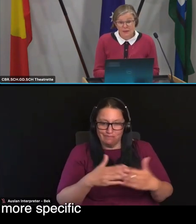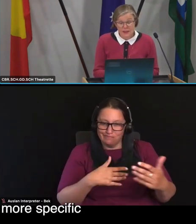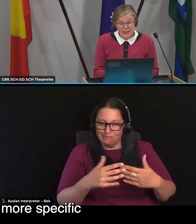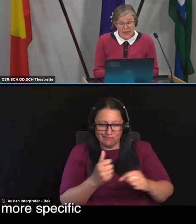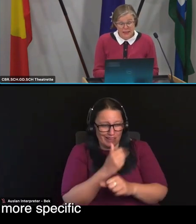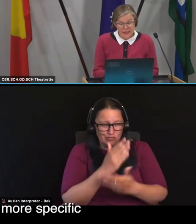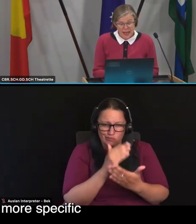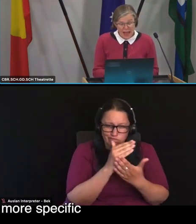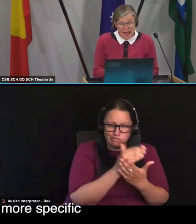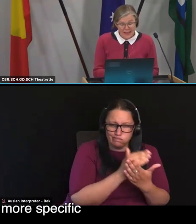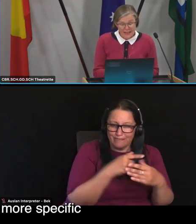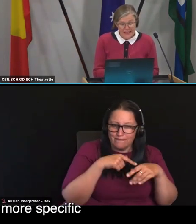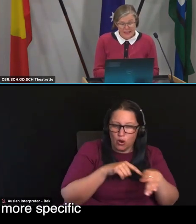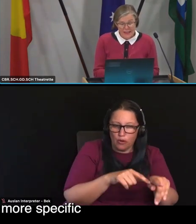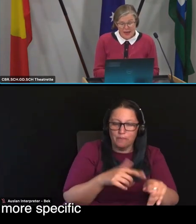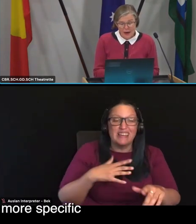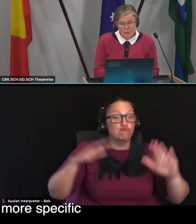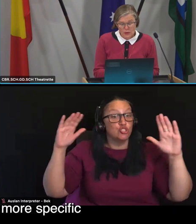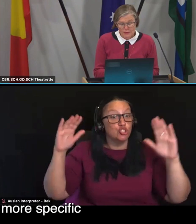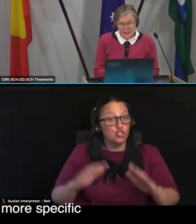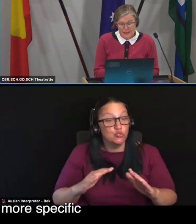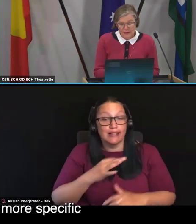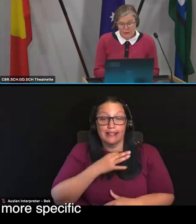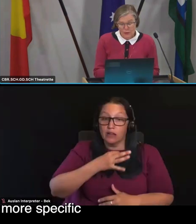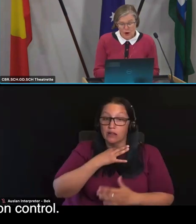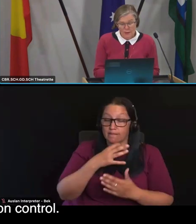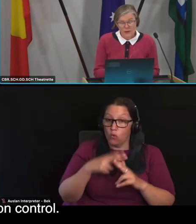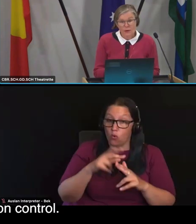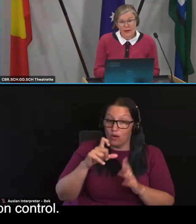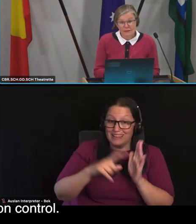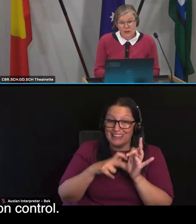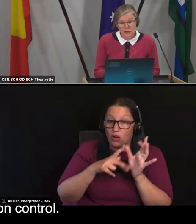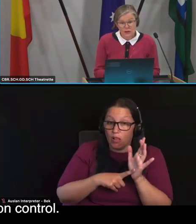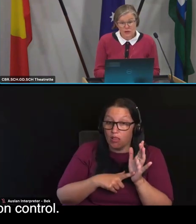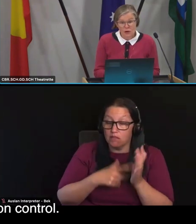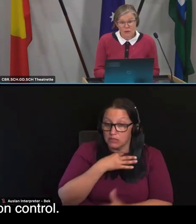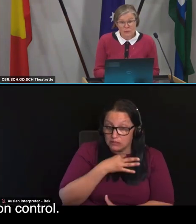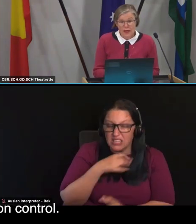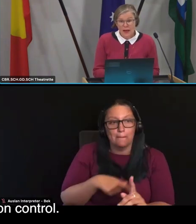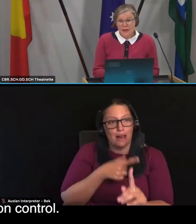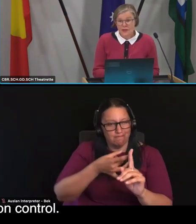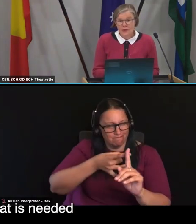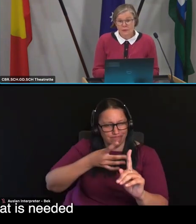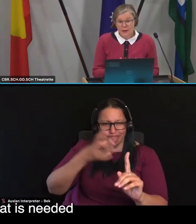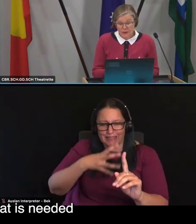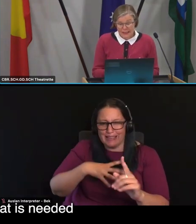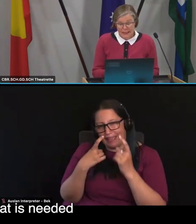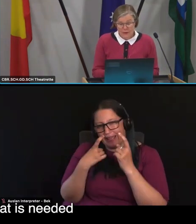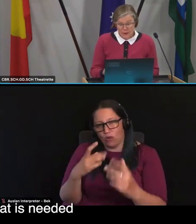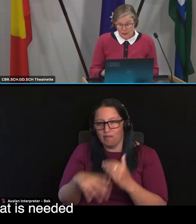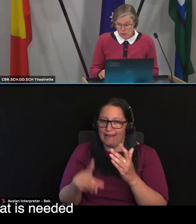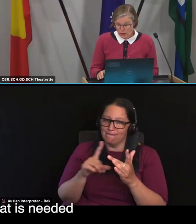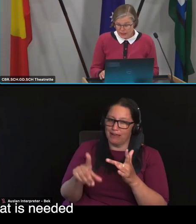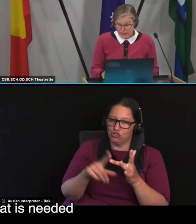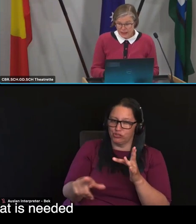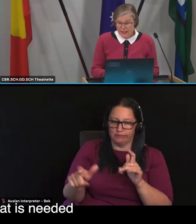is part of this standard, as is a more specific requirement around infection control. So being very